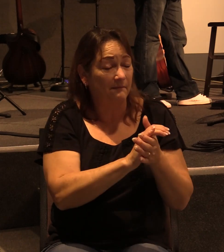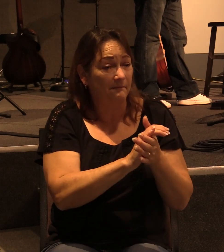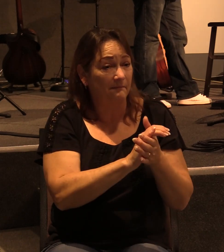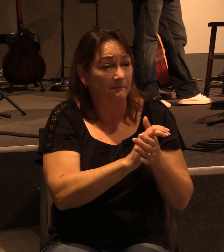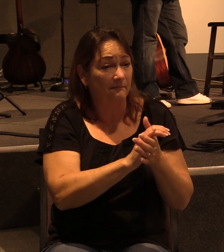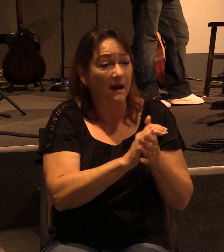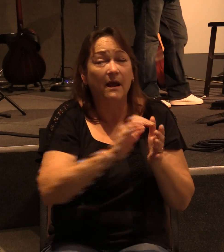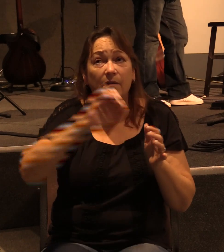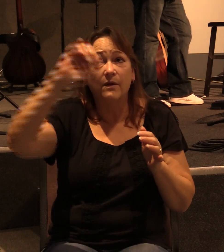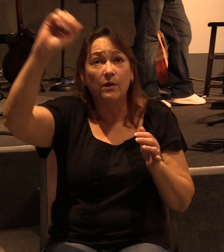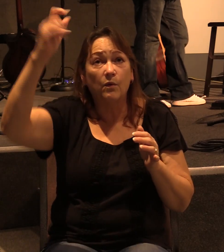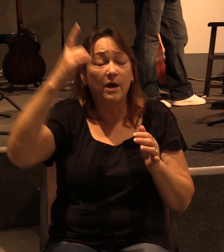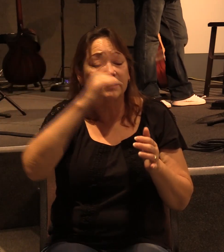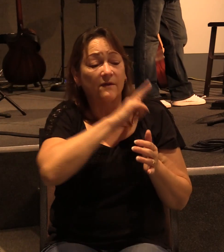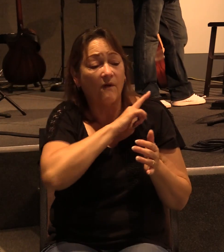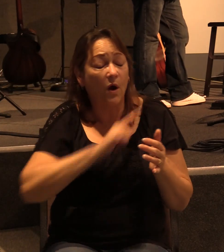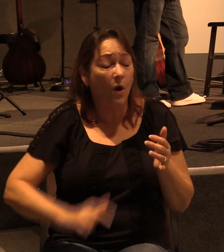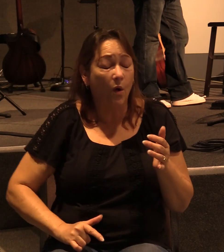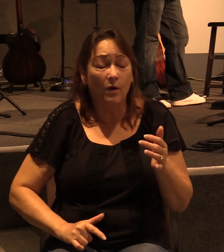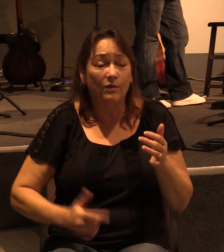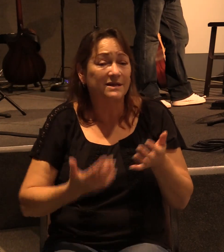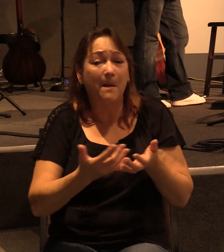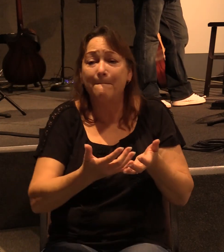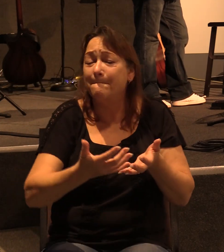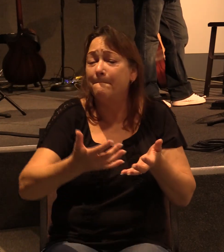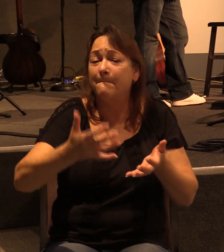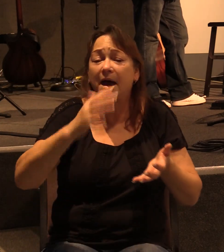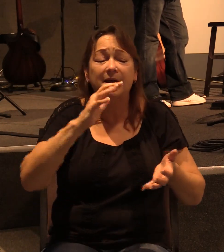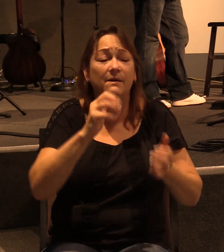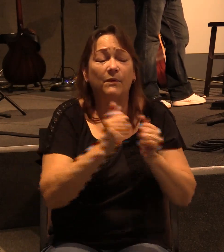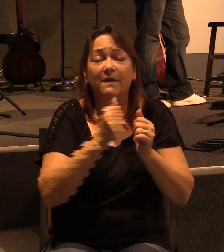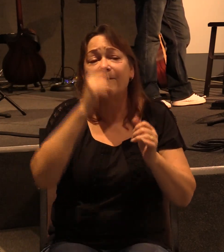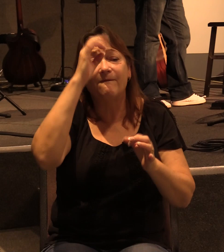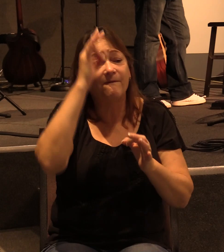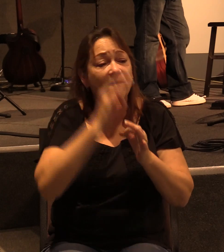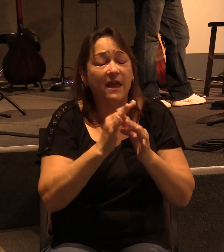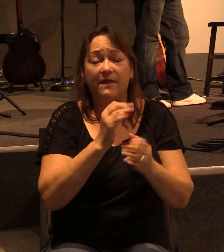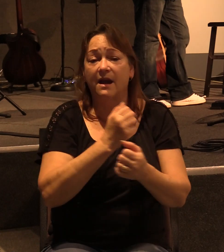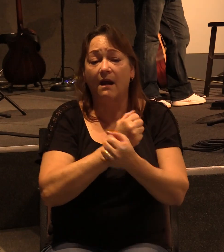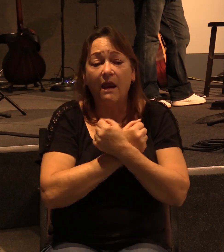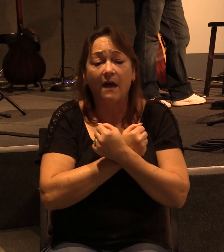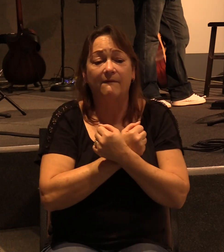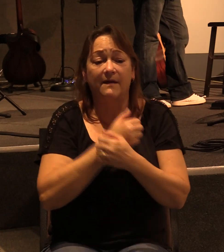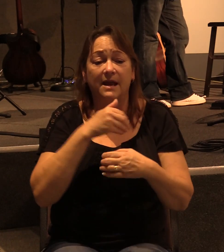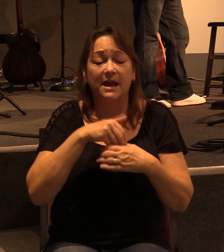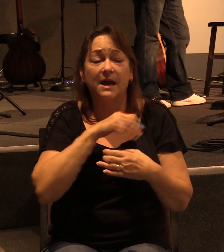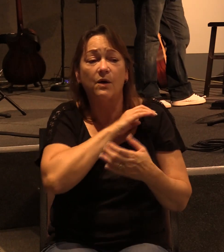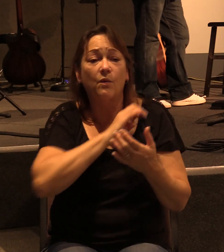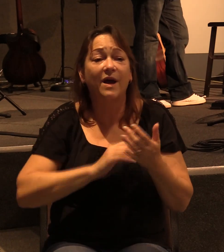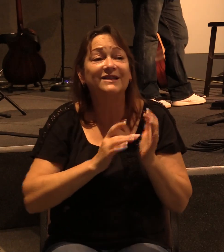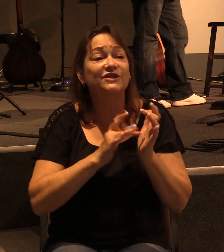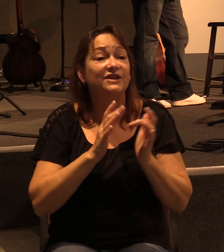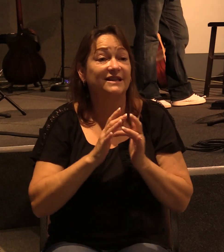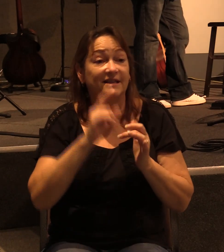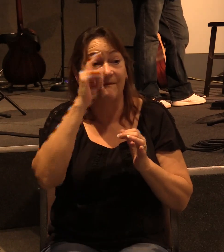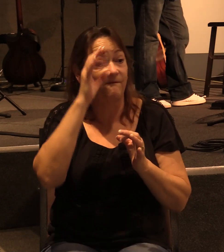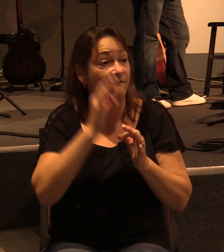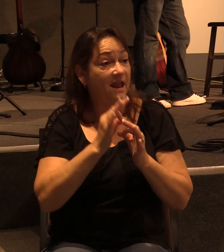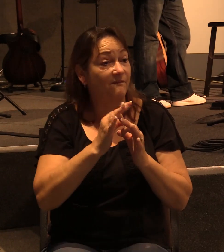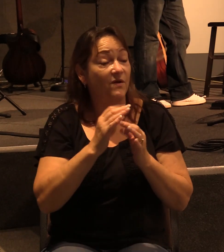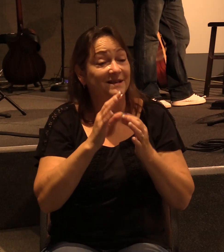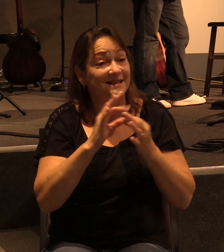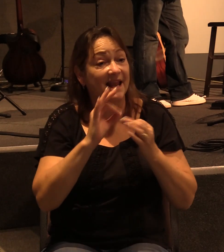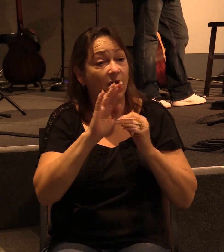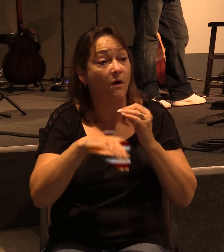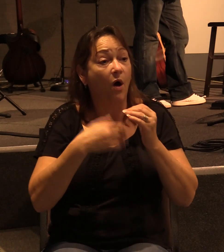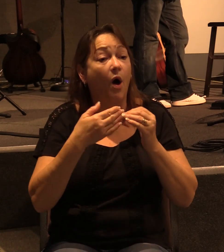And the grace of our Lord was exceedingly abundant with faith and love which are in Christ Jesus. This is a faithful saying